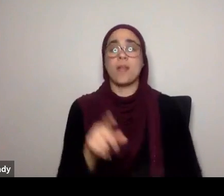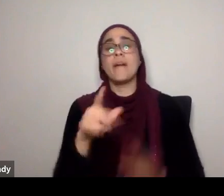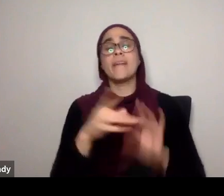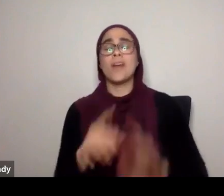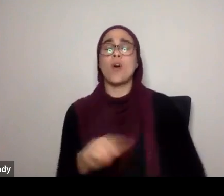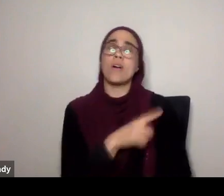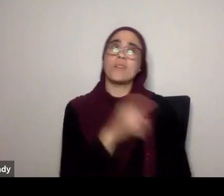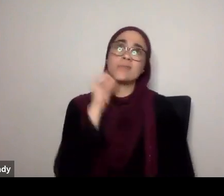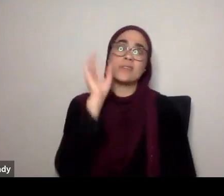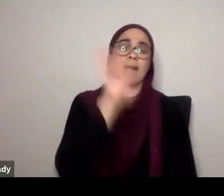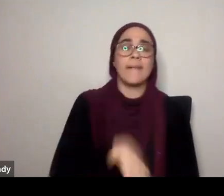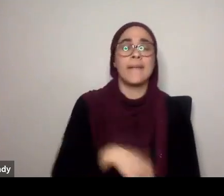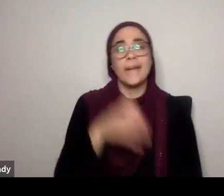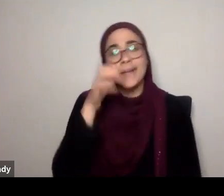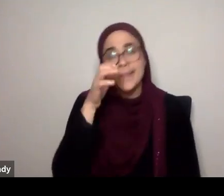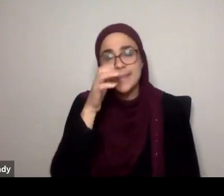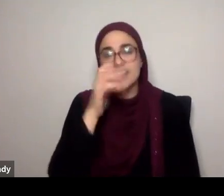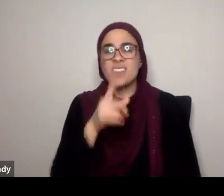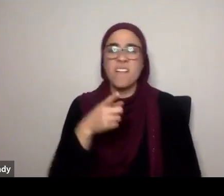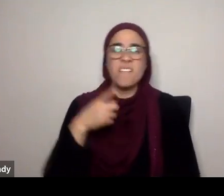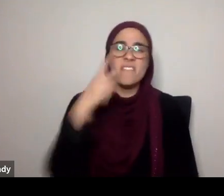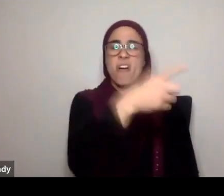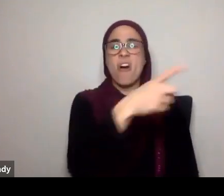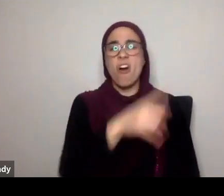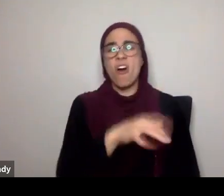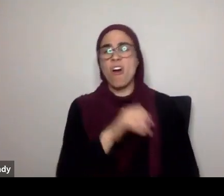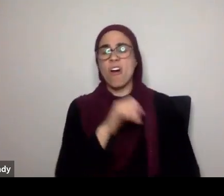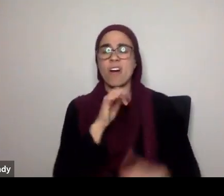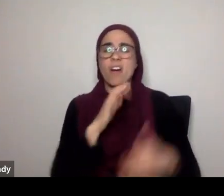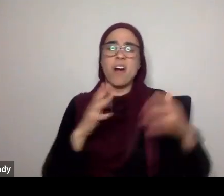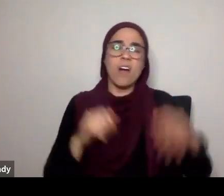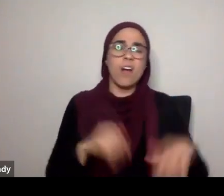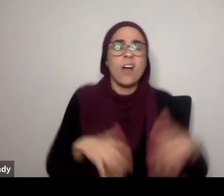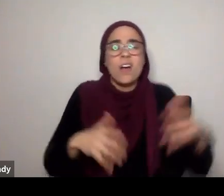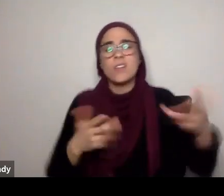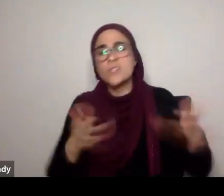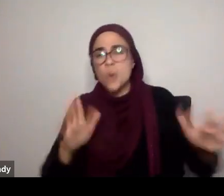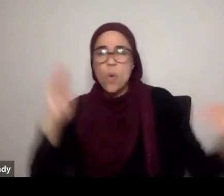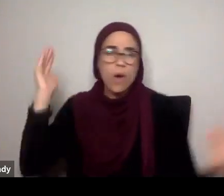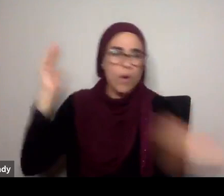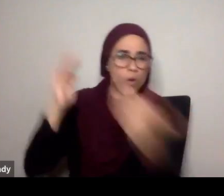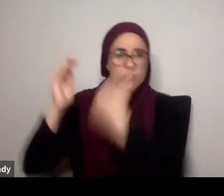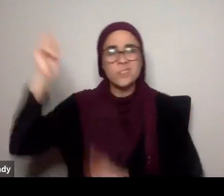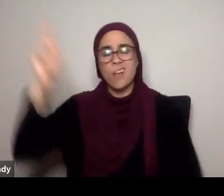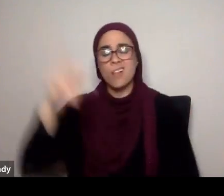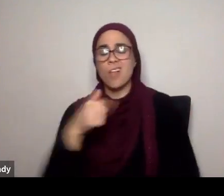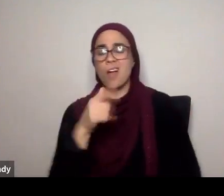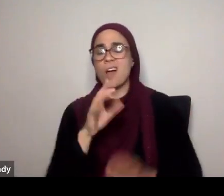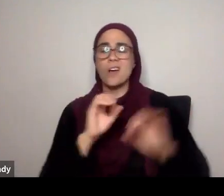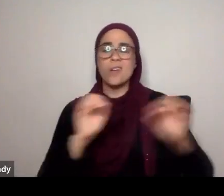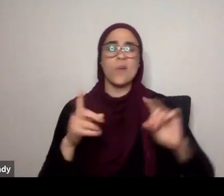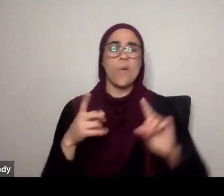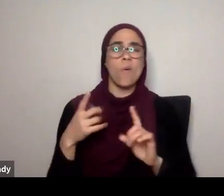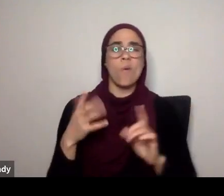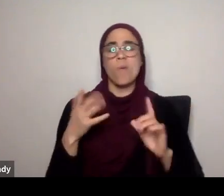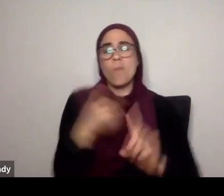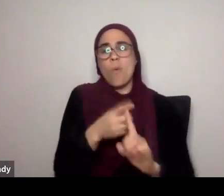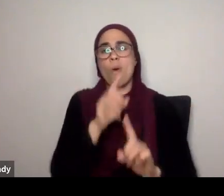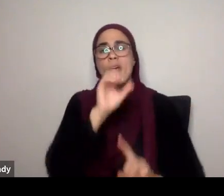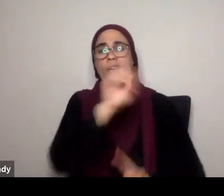oh this person, is not going to listen, they're far away, they're going to, come up with excuses, they're going to find, every possible reason, to basically dismiss, what I have to